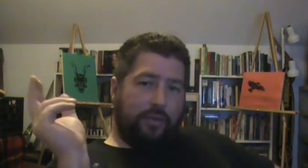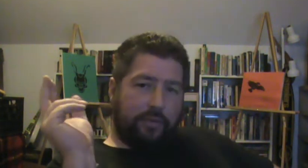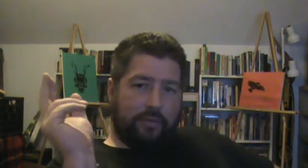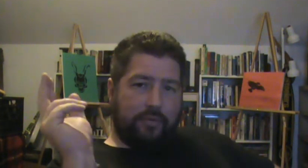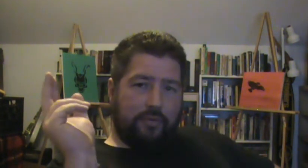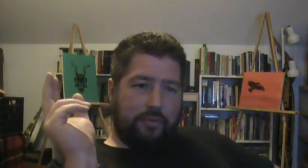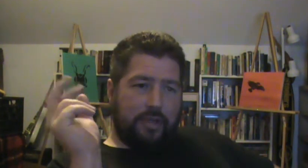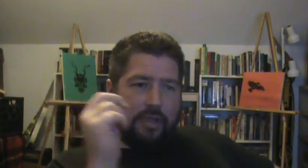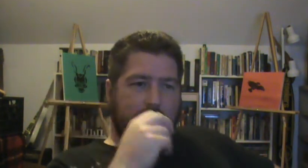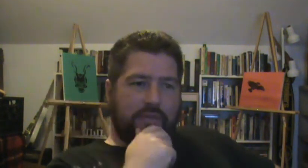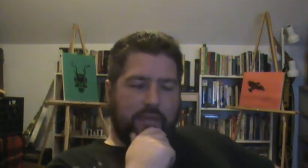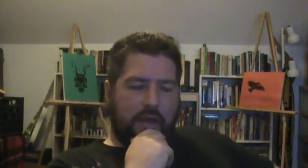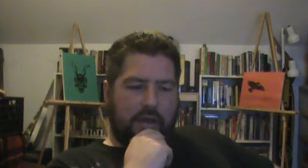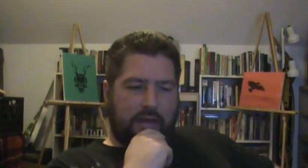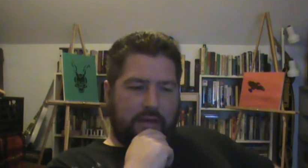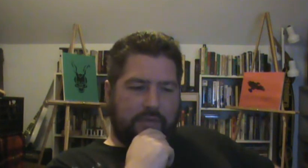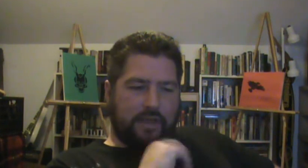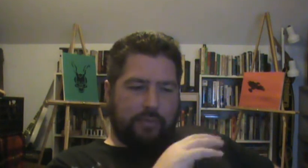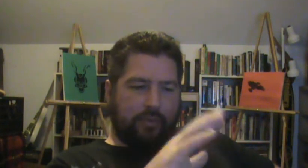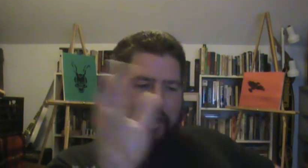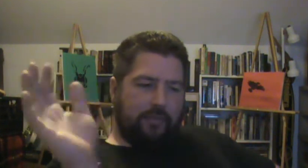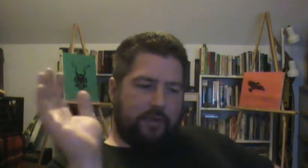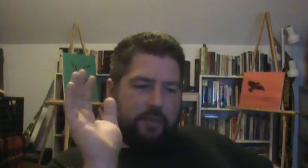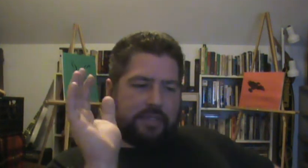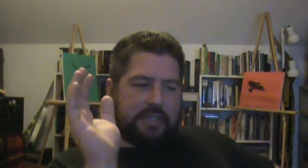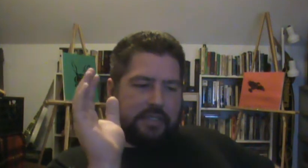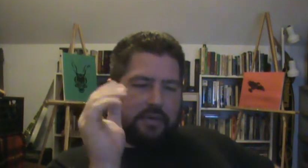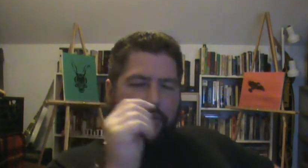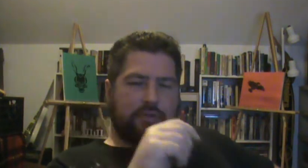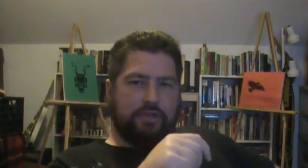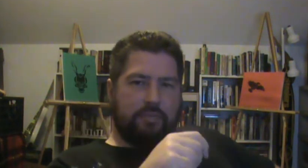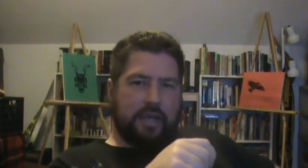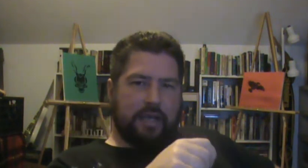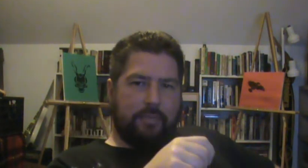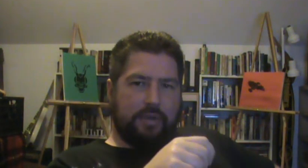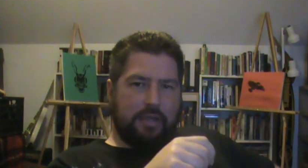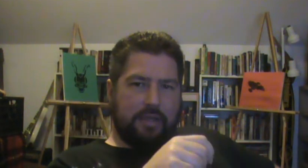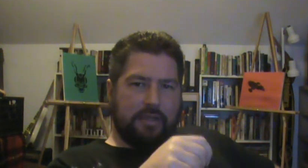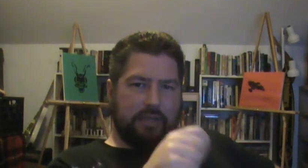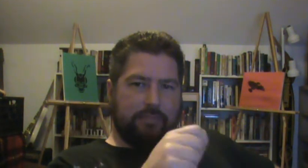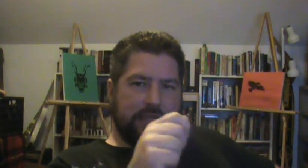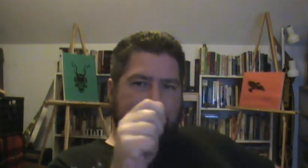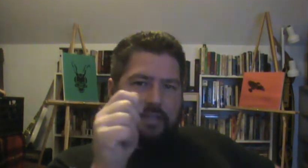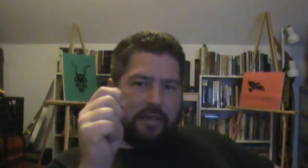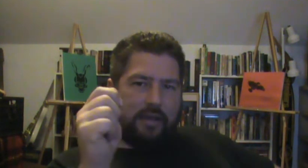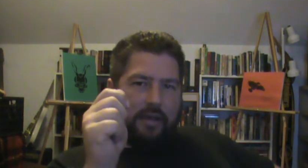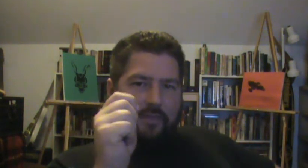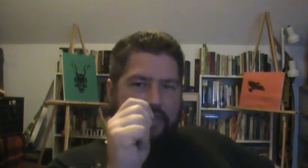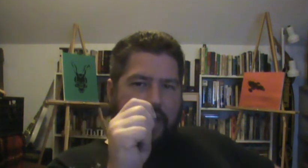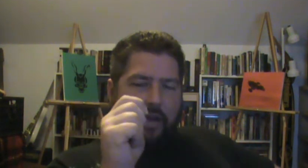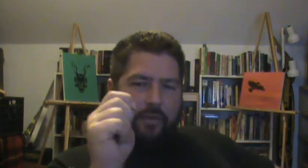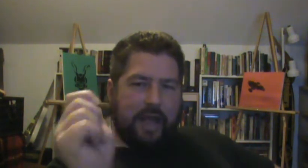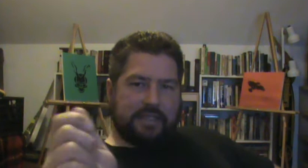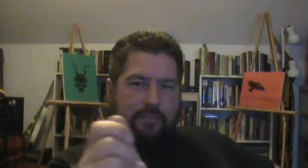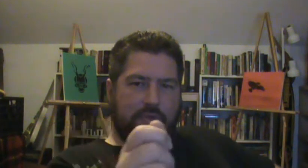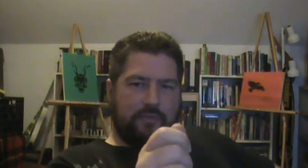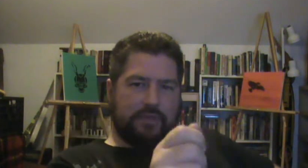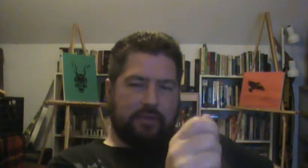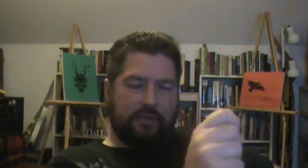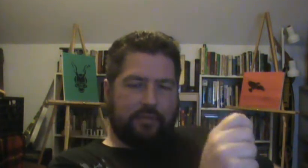through available radio frequencies in order to pick up little bits of sound as it moves through